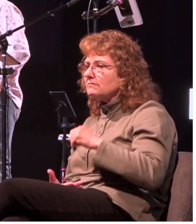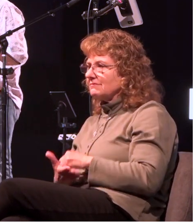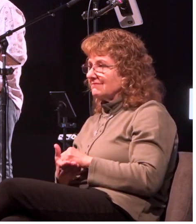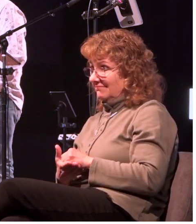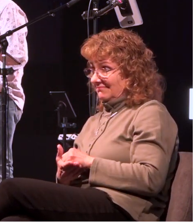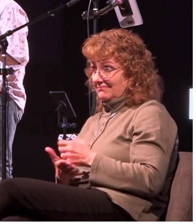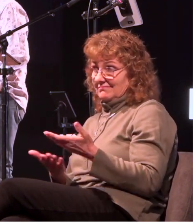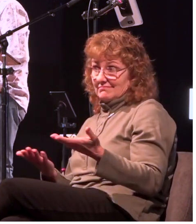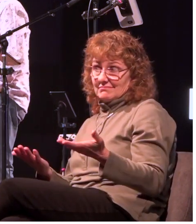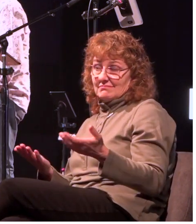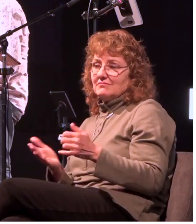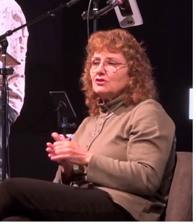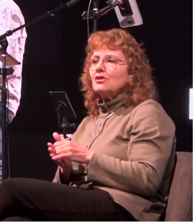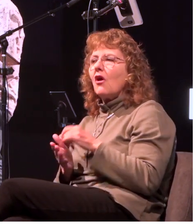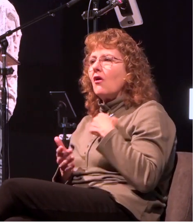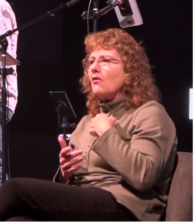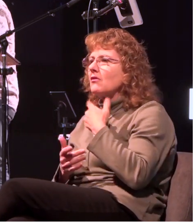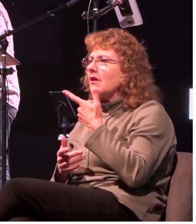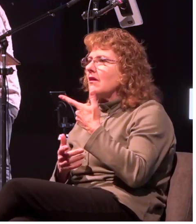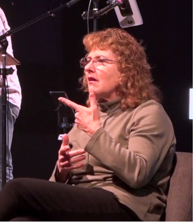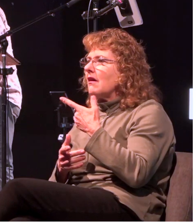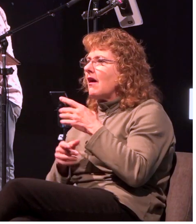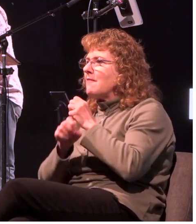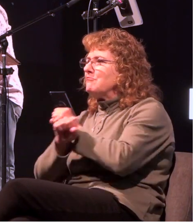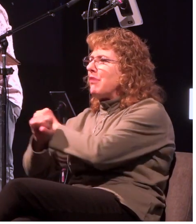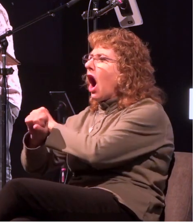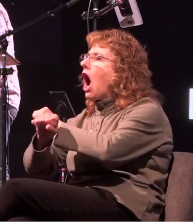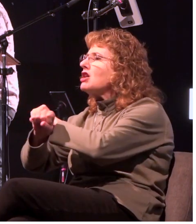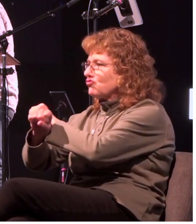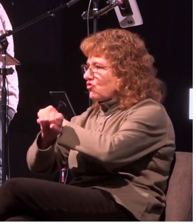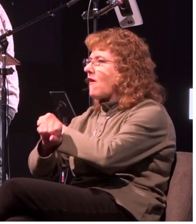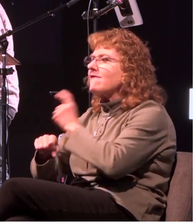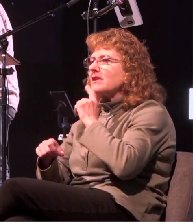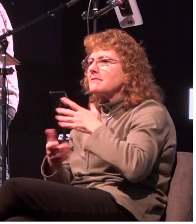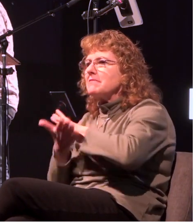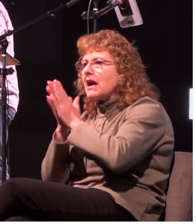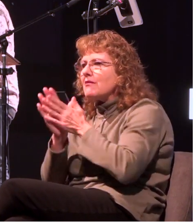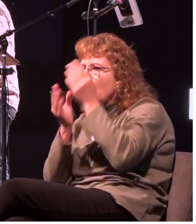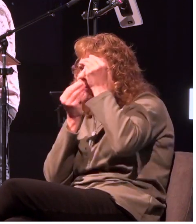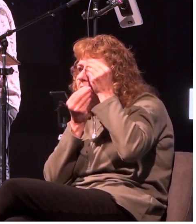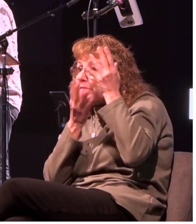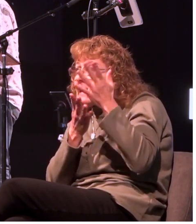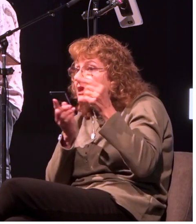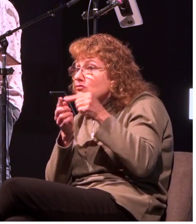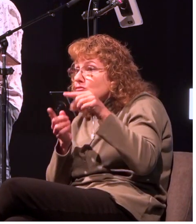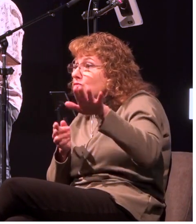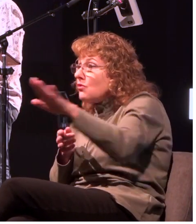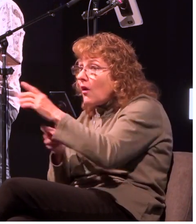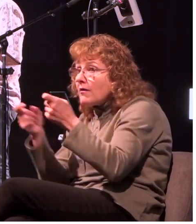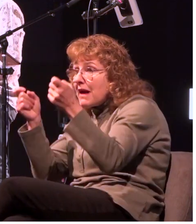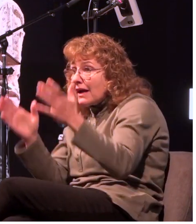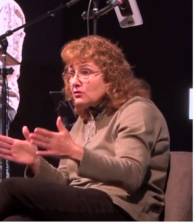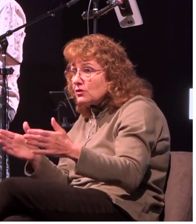servants be obedient to those who are your masters according to the flesh with fear and trembling in